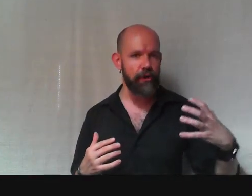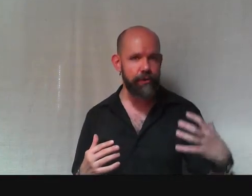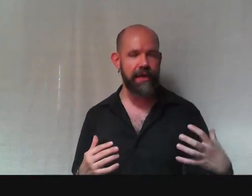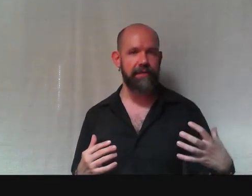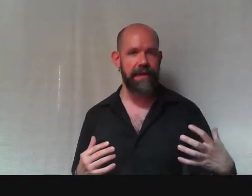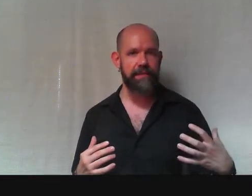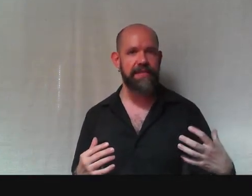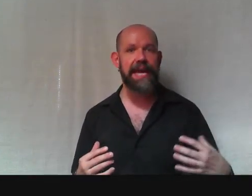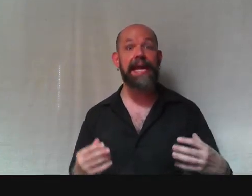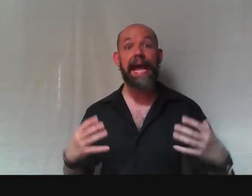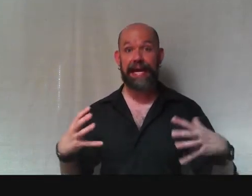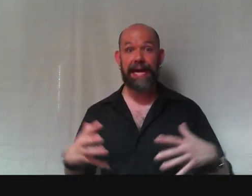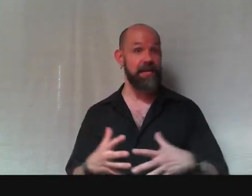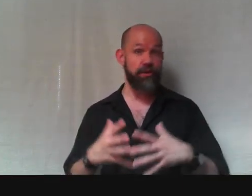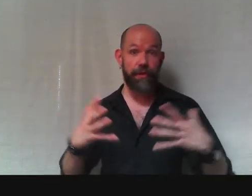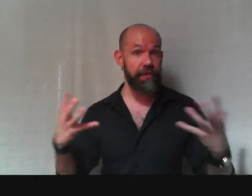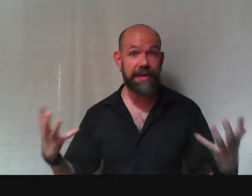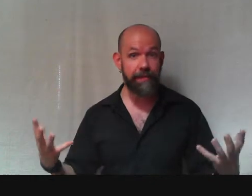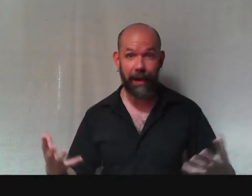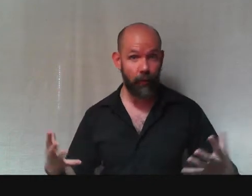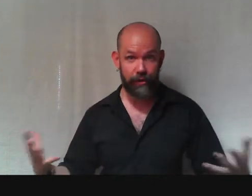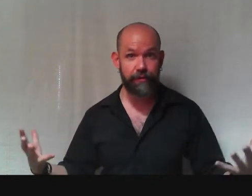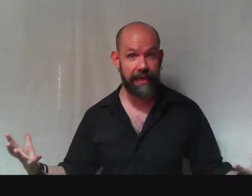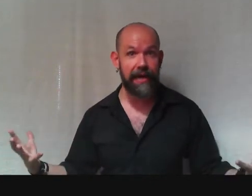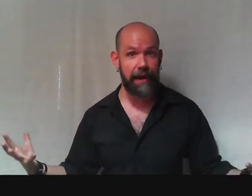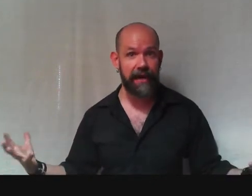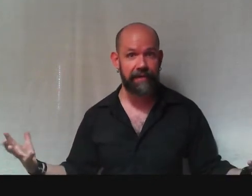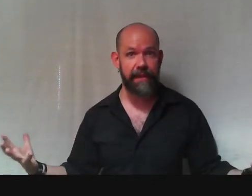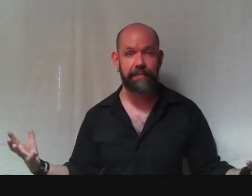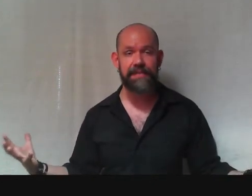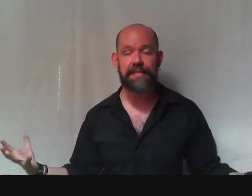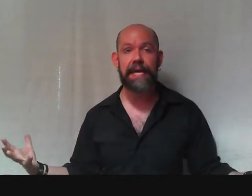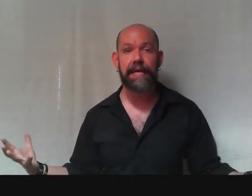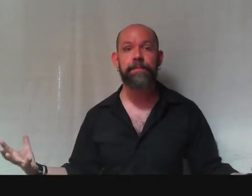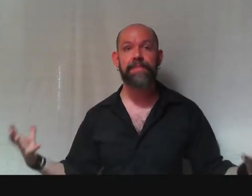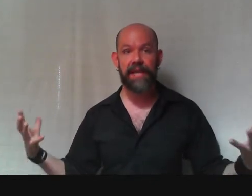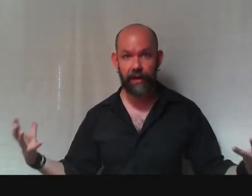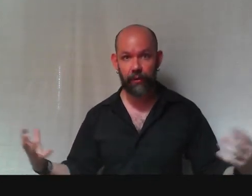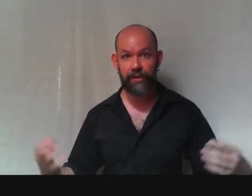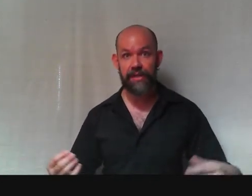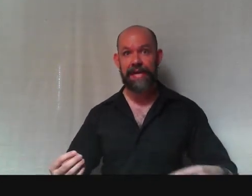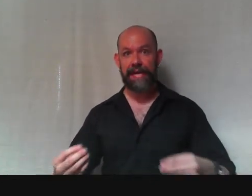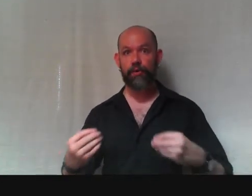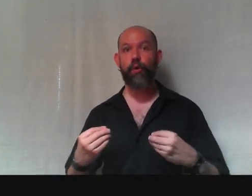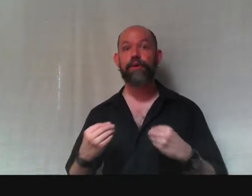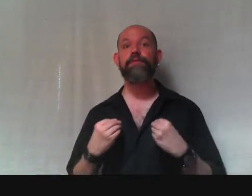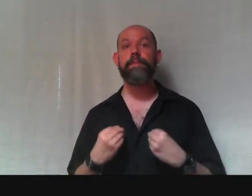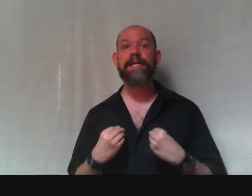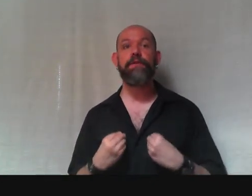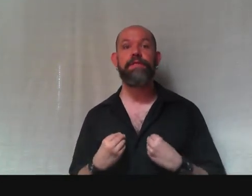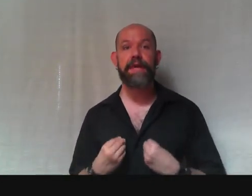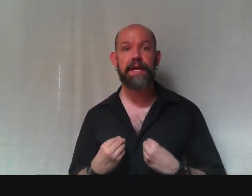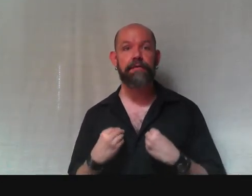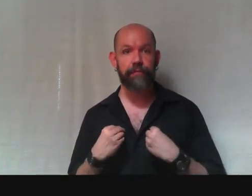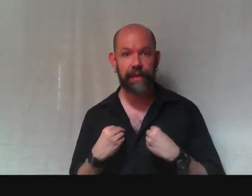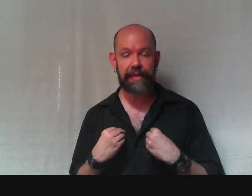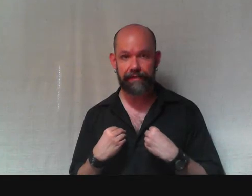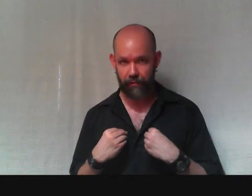you think I've made a mistake. And I need you to think about where you think I might have made a mistake. In other words, in order for me to think freely for